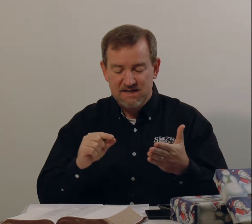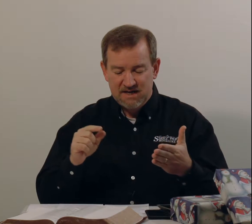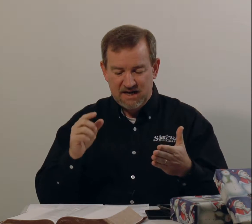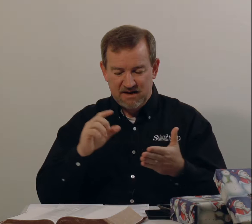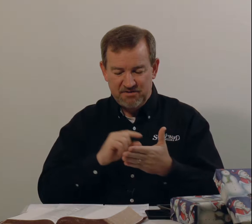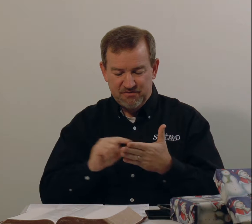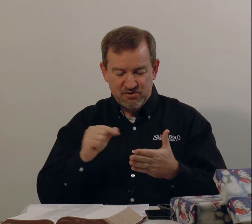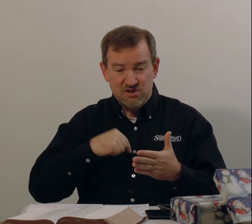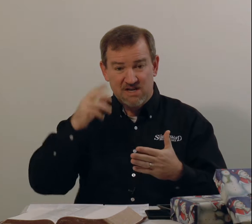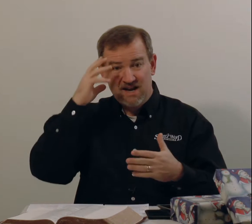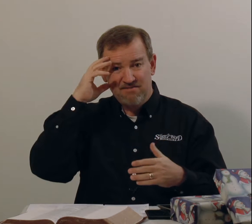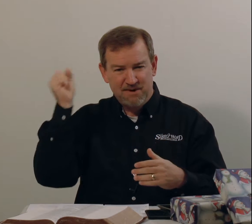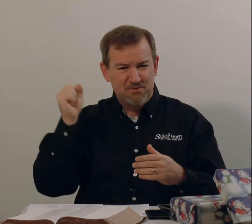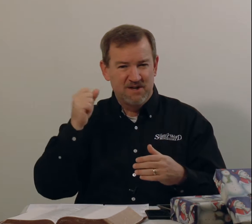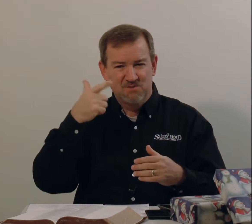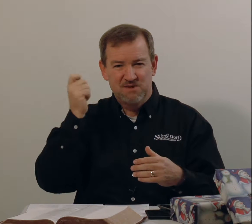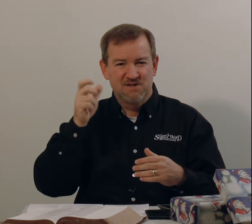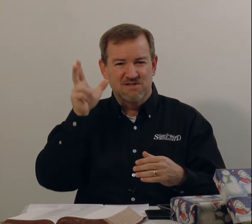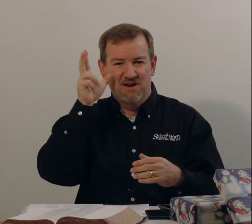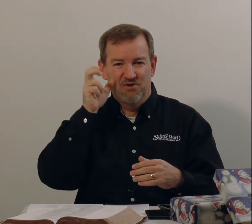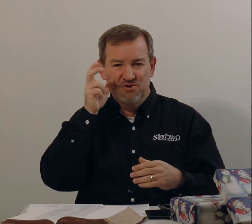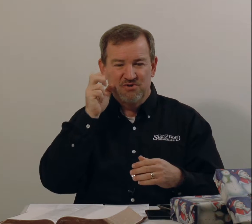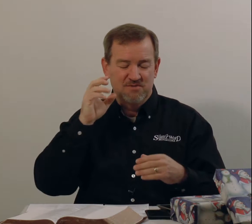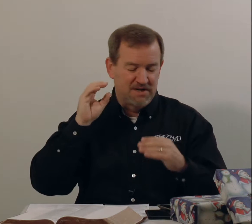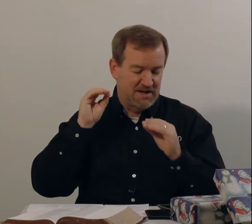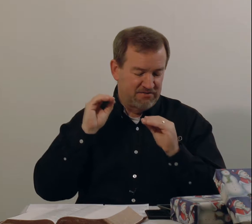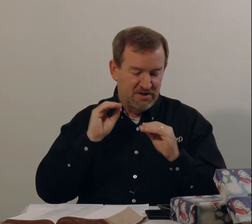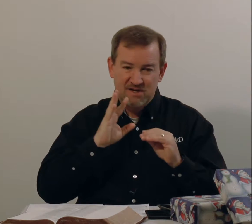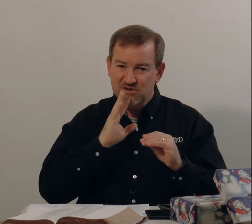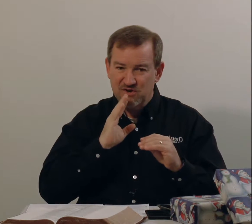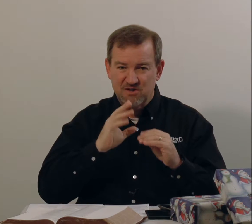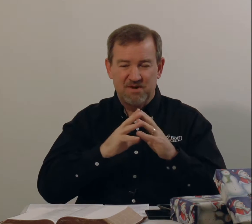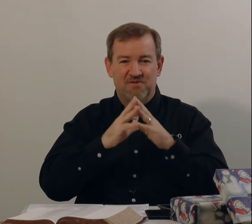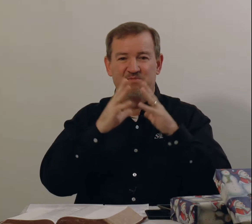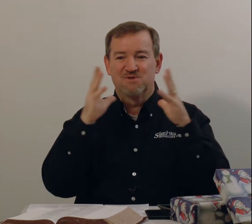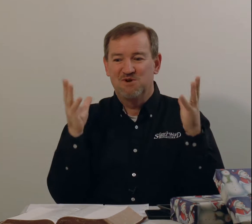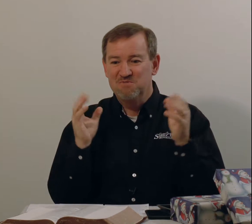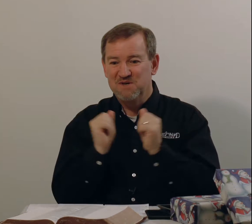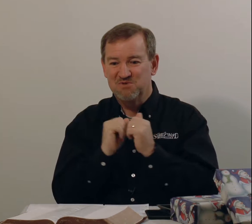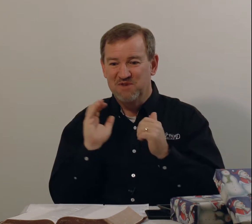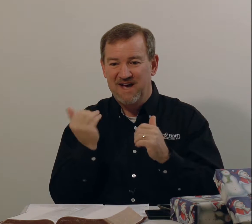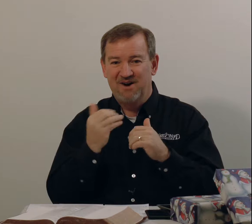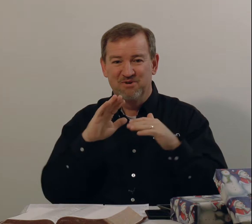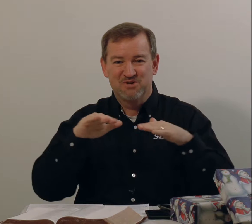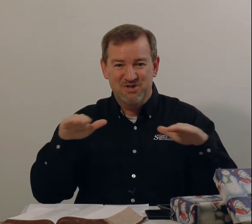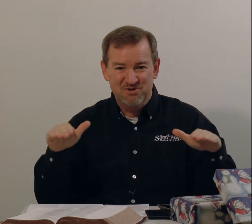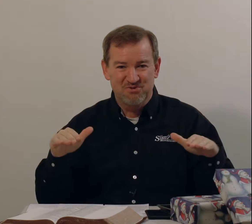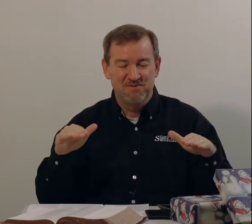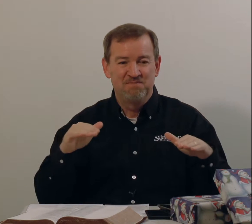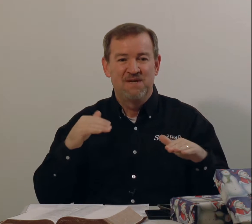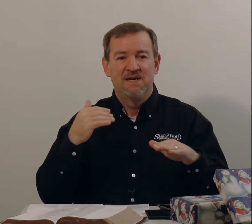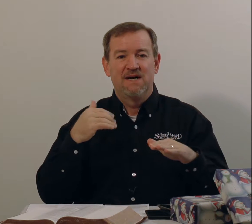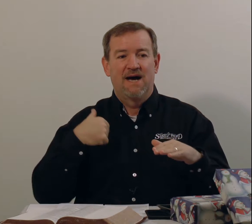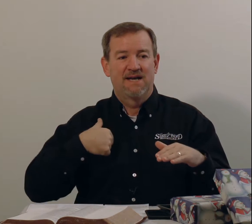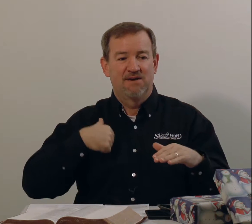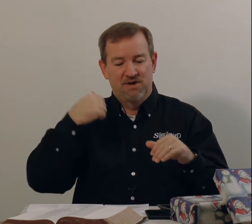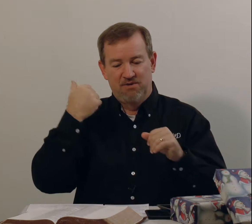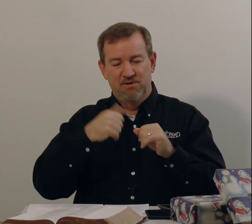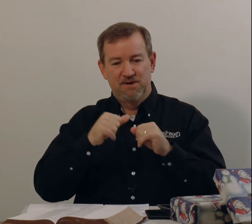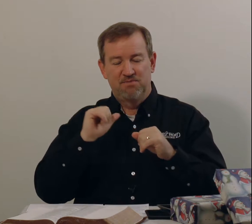The verses I have memorized because I've heard them and I've talked about them so much with our children. I remember